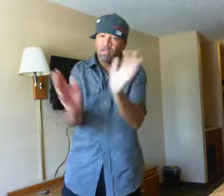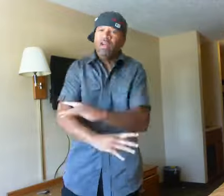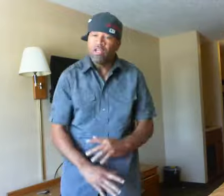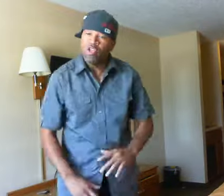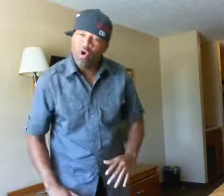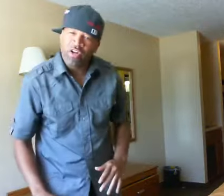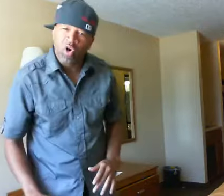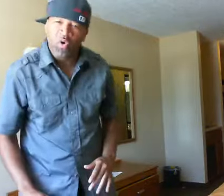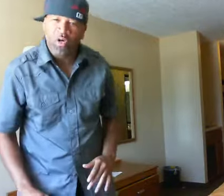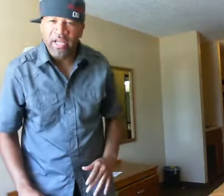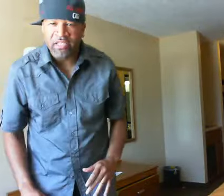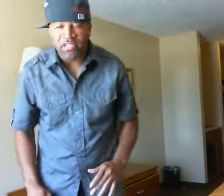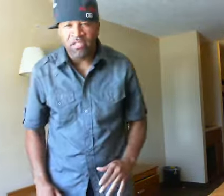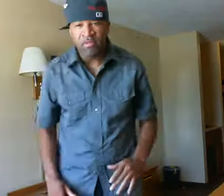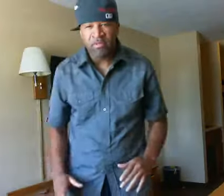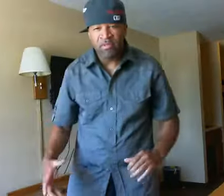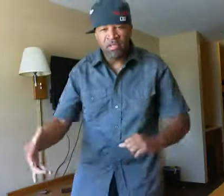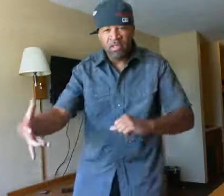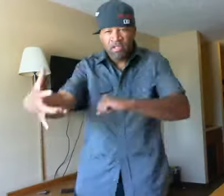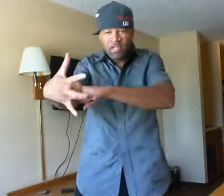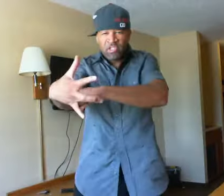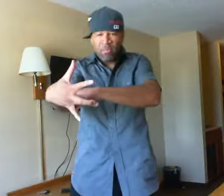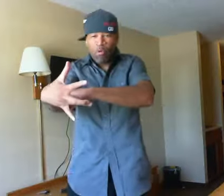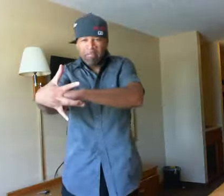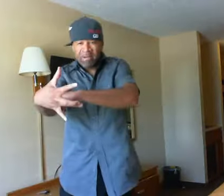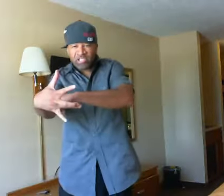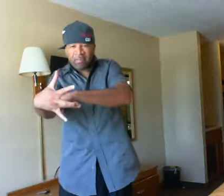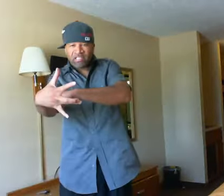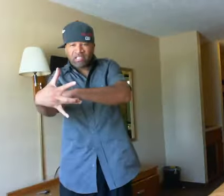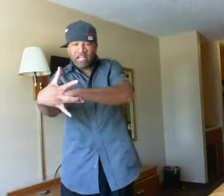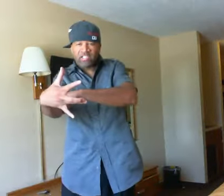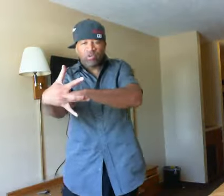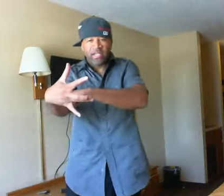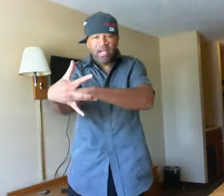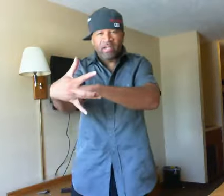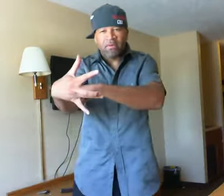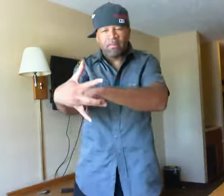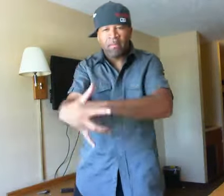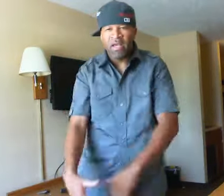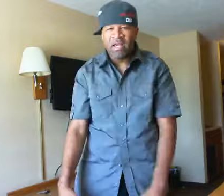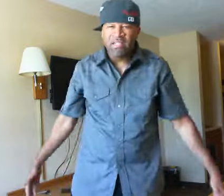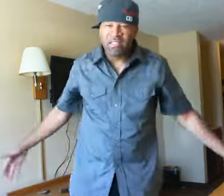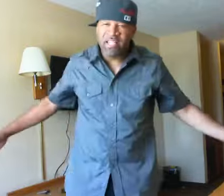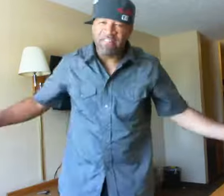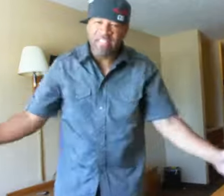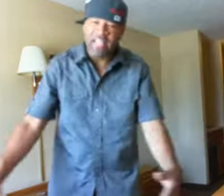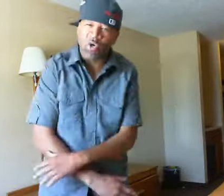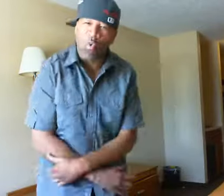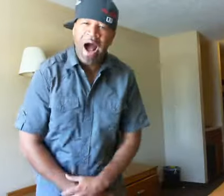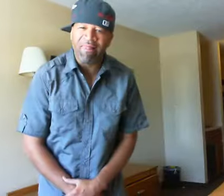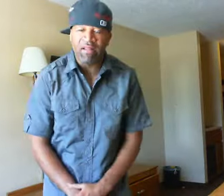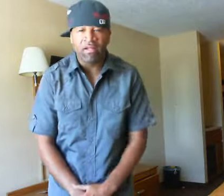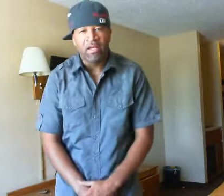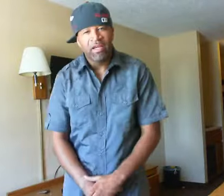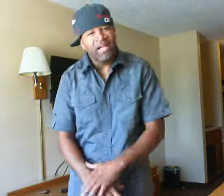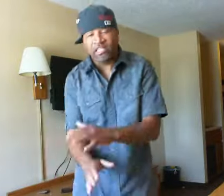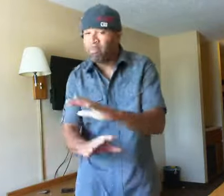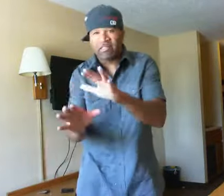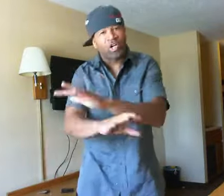You already know who it is, it's your boy Bishop SK, Street Kingdom, 7 days of wildin', it's about to go